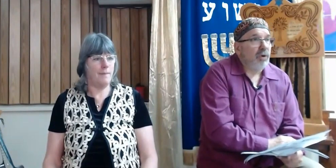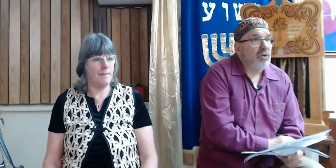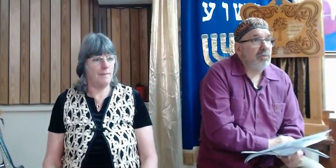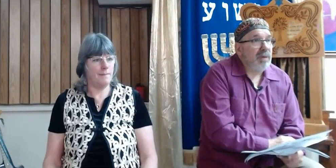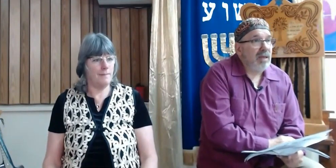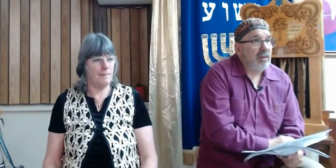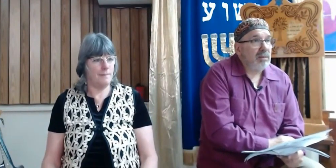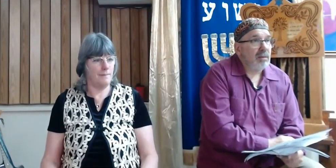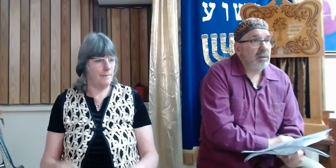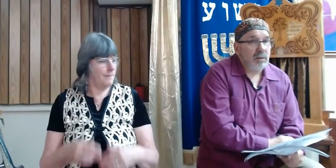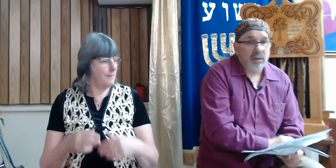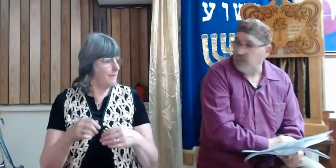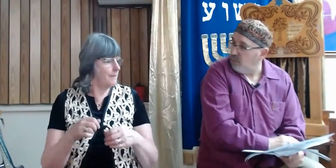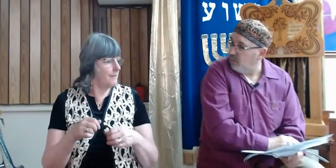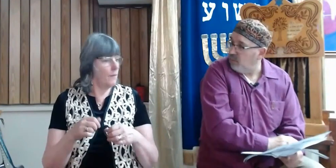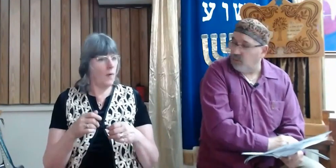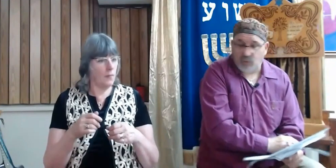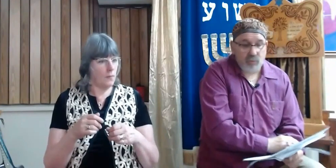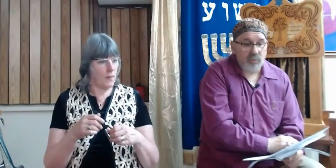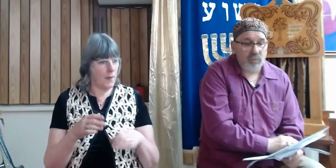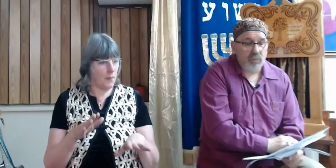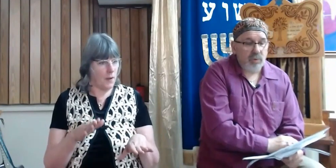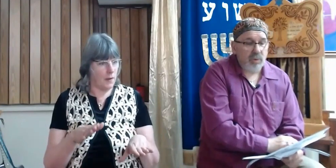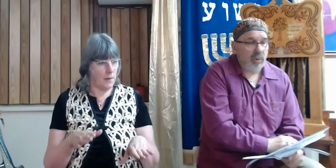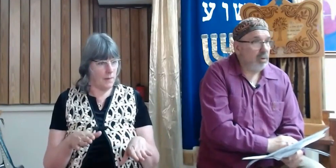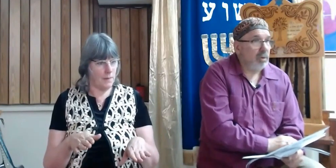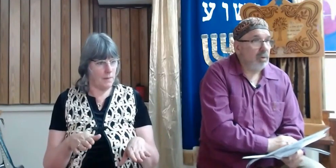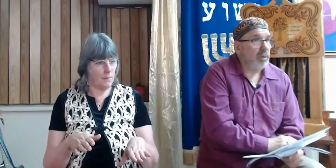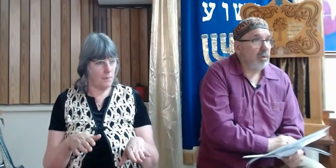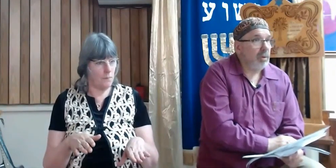or you build the truth.